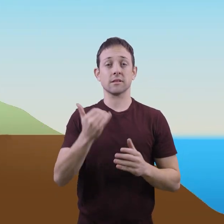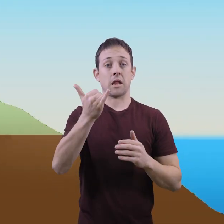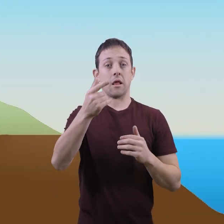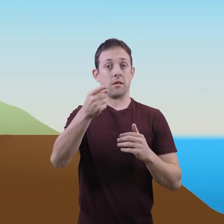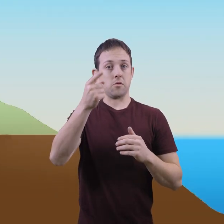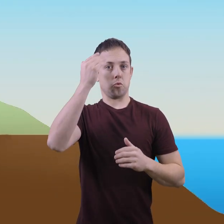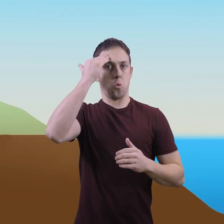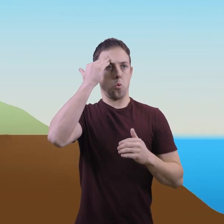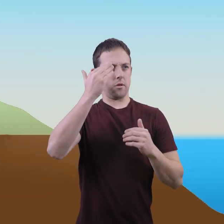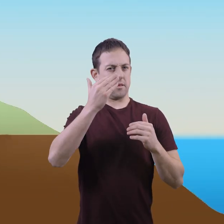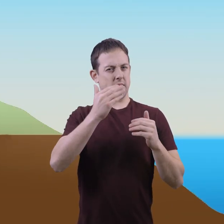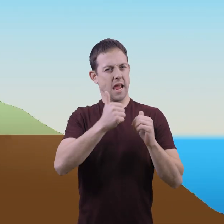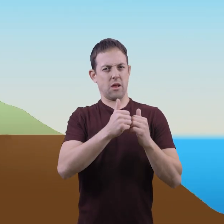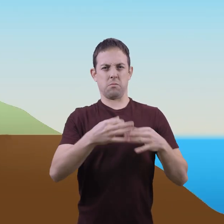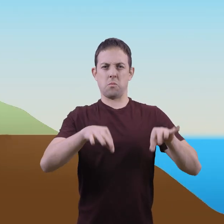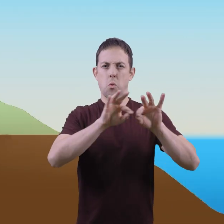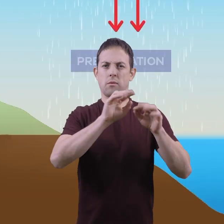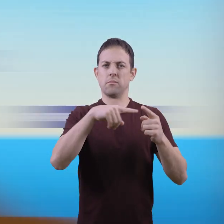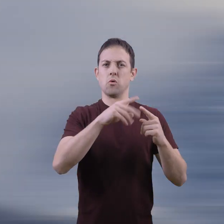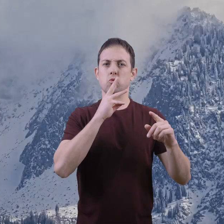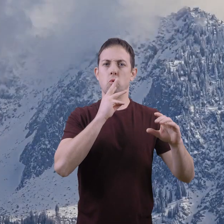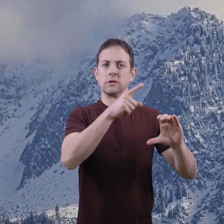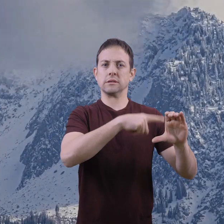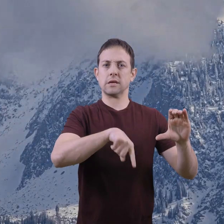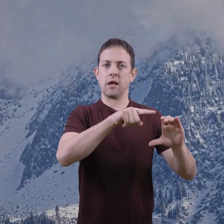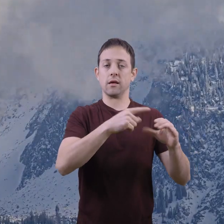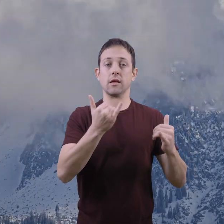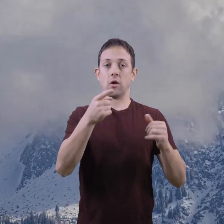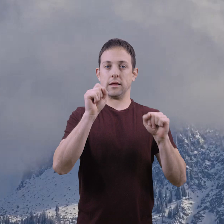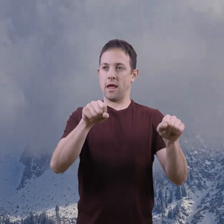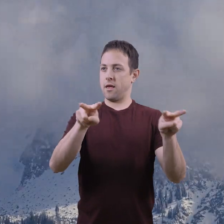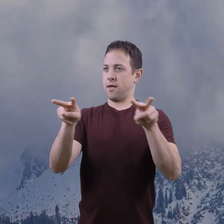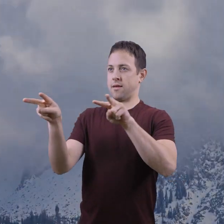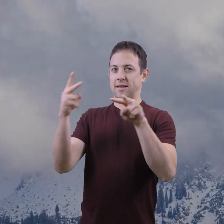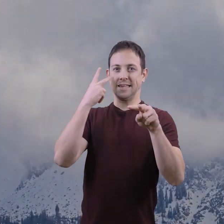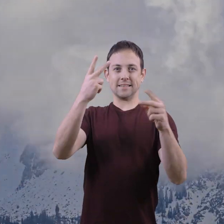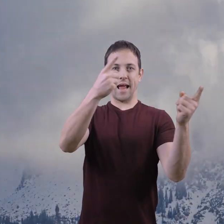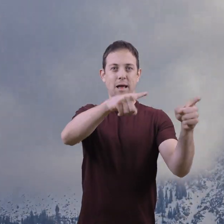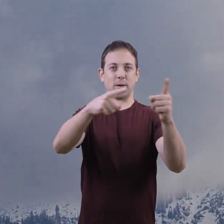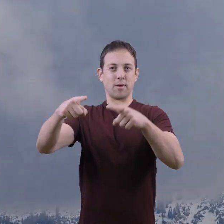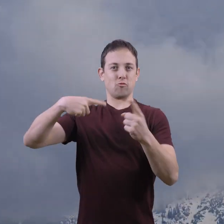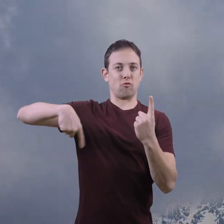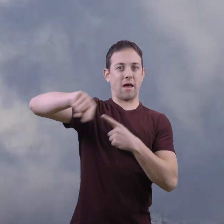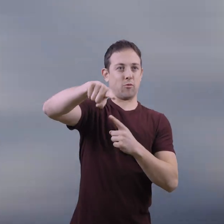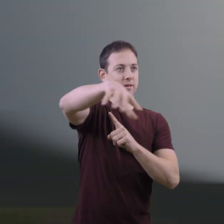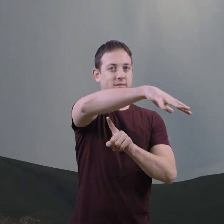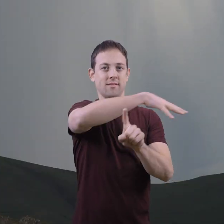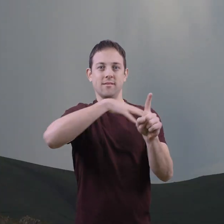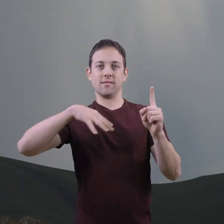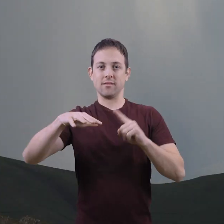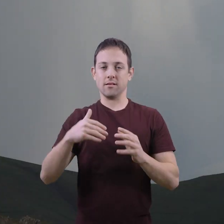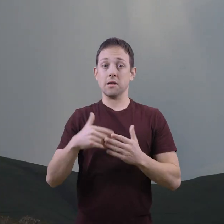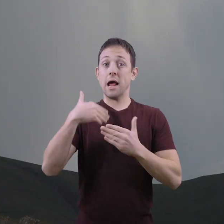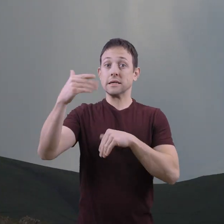about the importance of the water cycle, you can see the stages happening all around you. The next time it rains